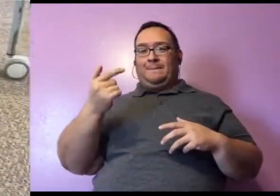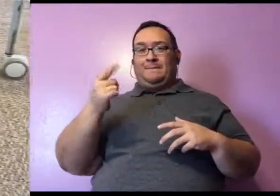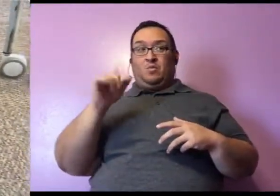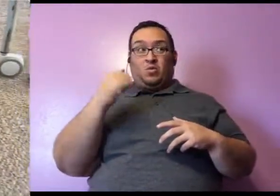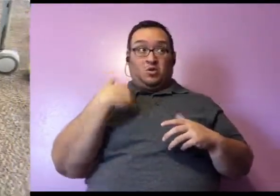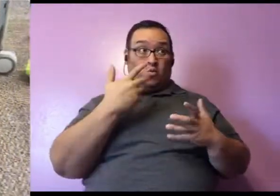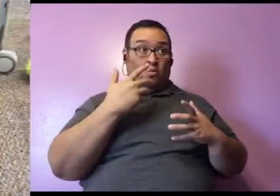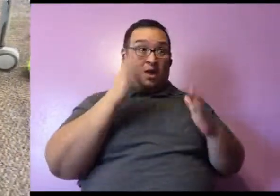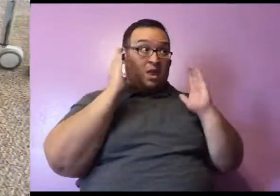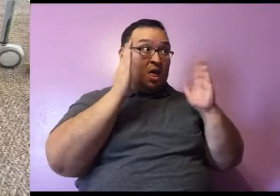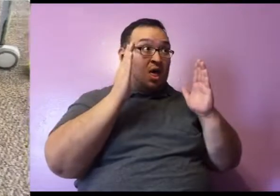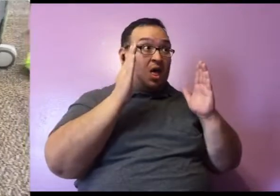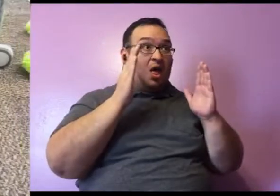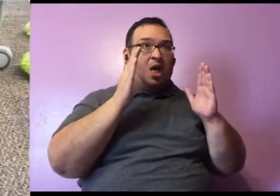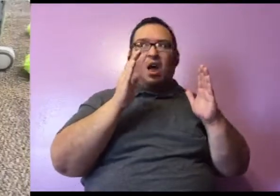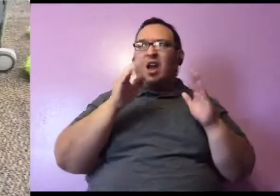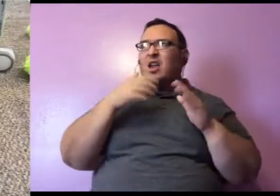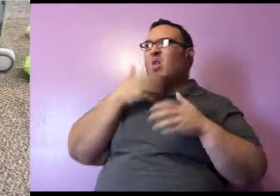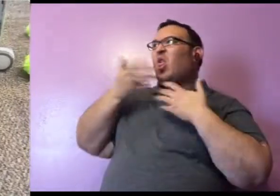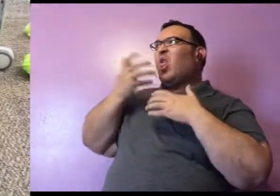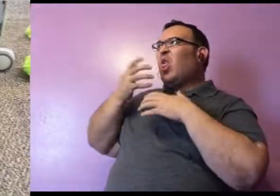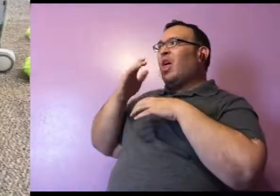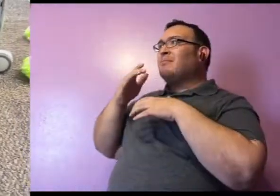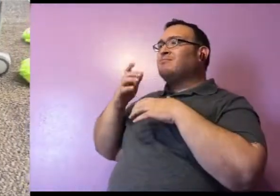our attention, boy does she yell and tell us.